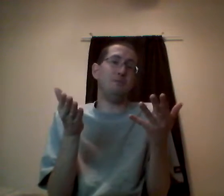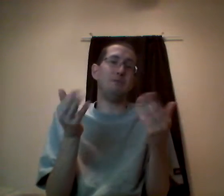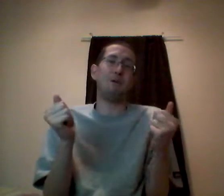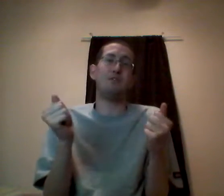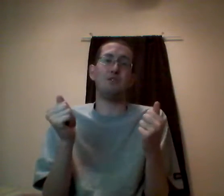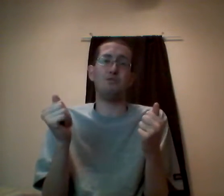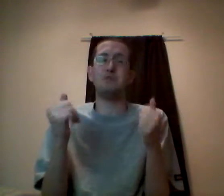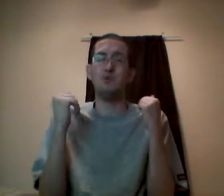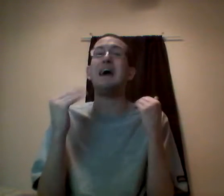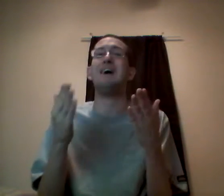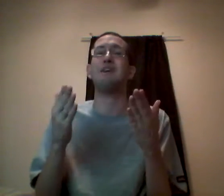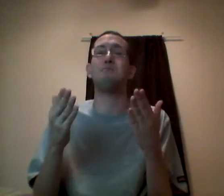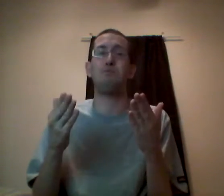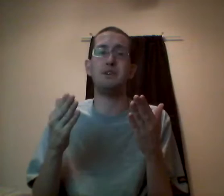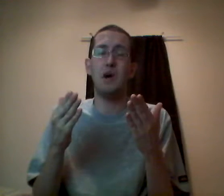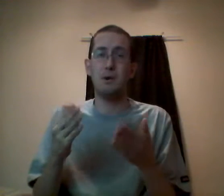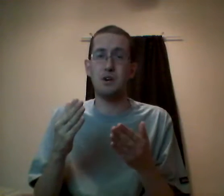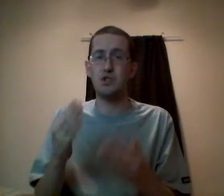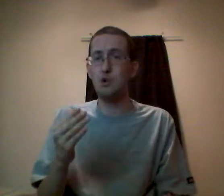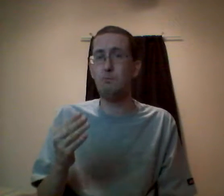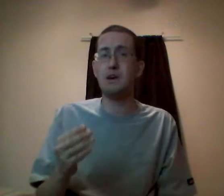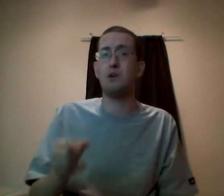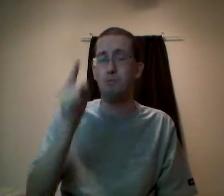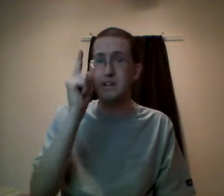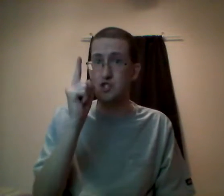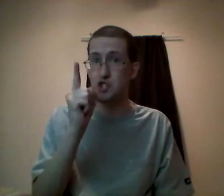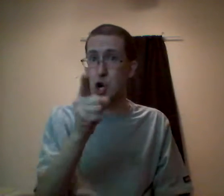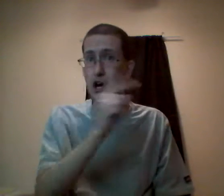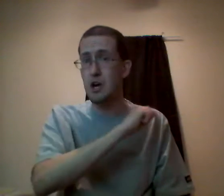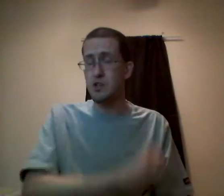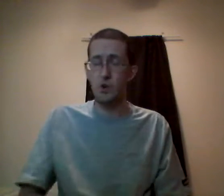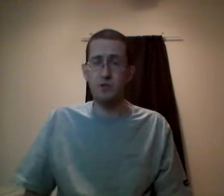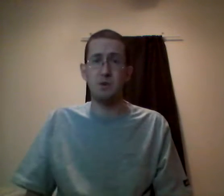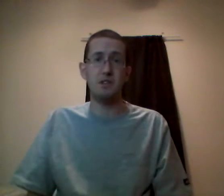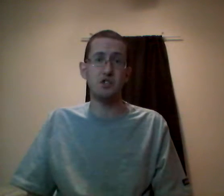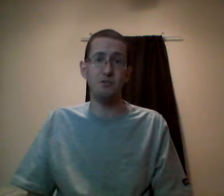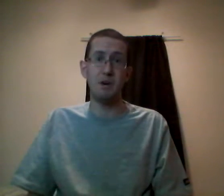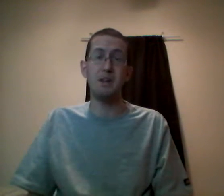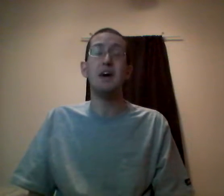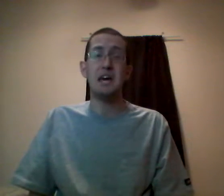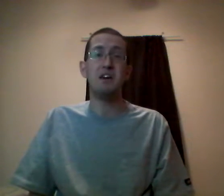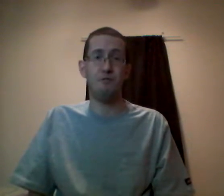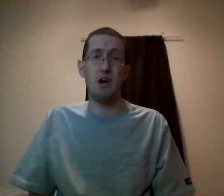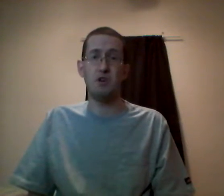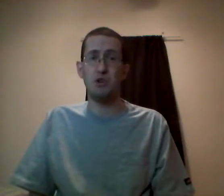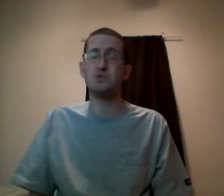MVP here. You're the reason we have that in place because you were being a complete jerk suing for something that should have been in fair use.